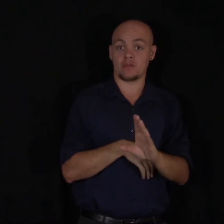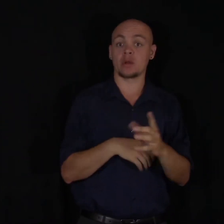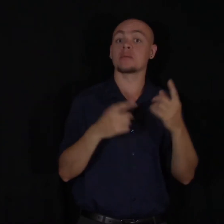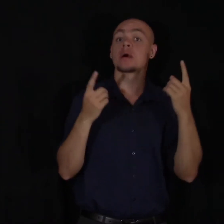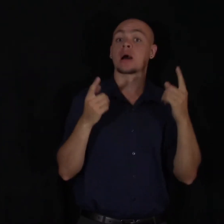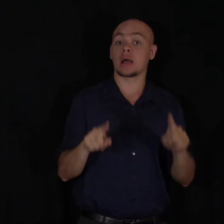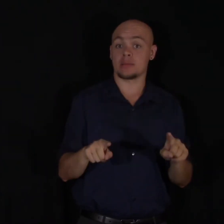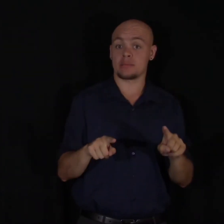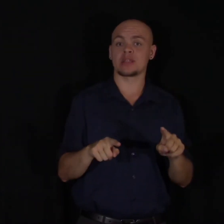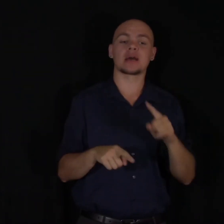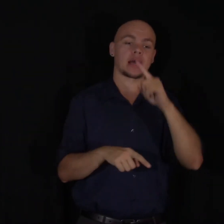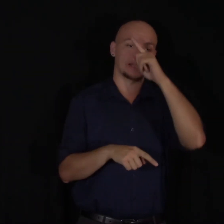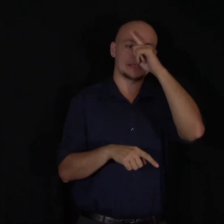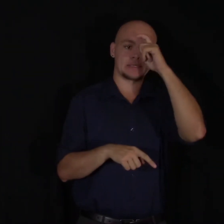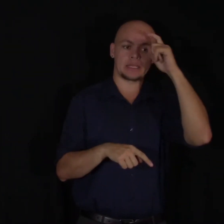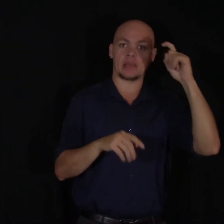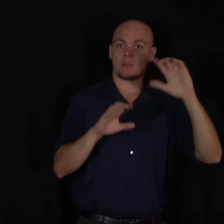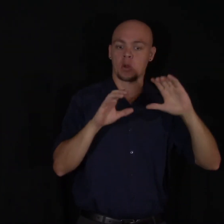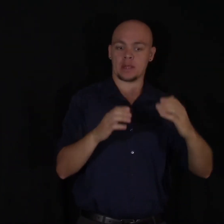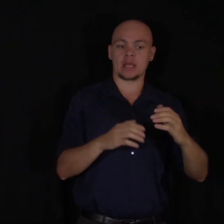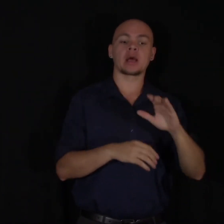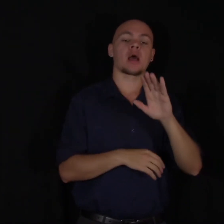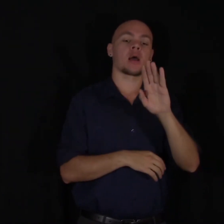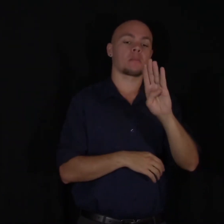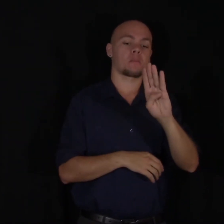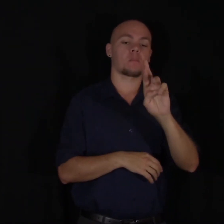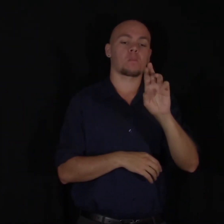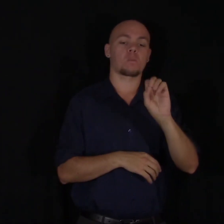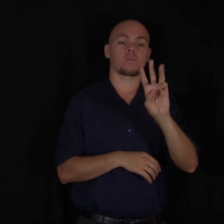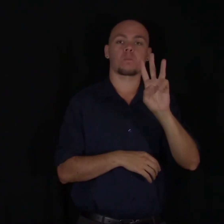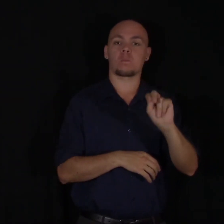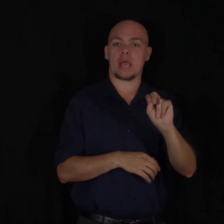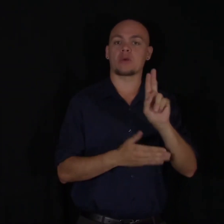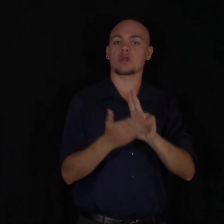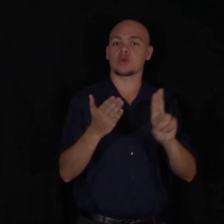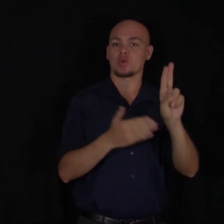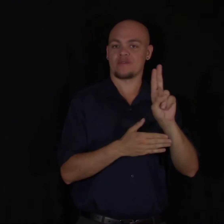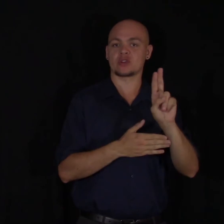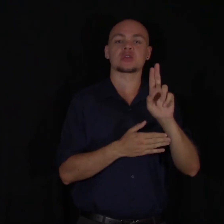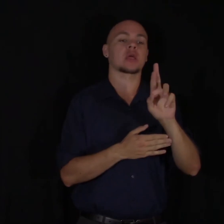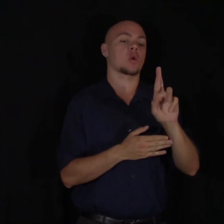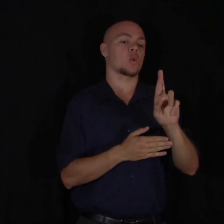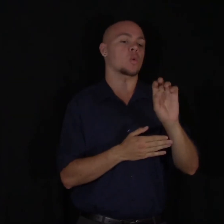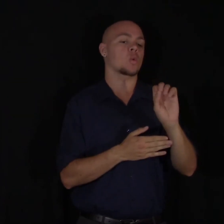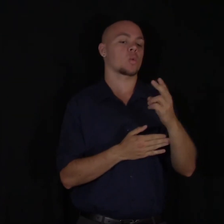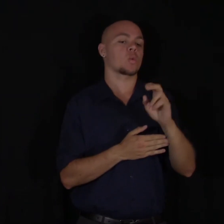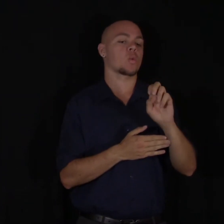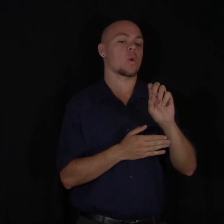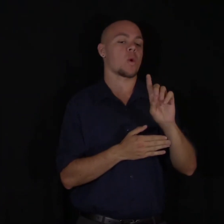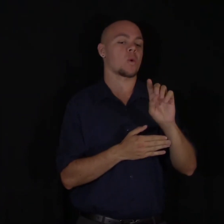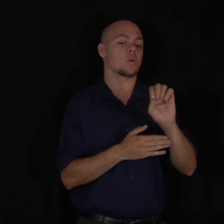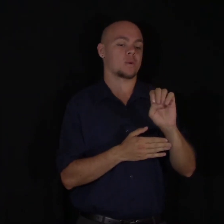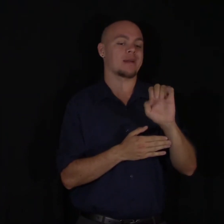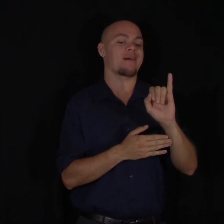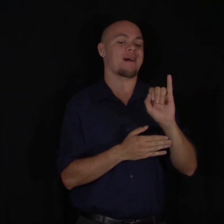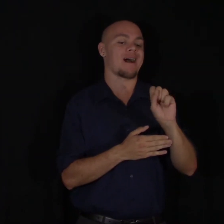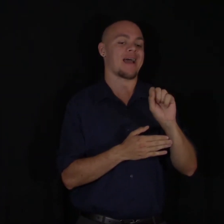in a summer course at Brown University, Rhode Island, where I intended to go and study positive psychology.